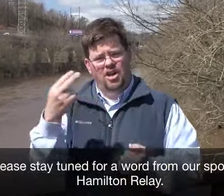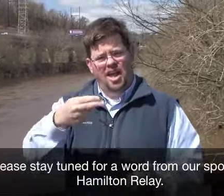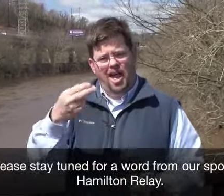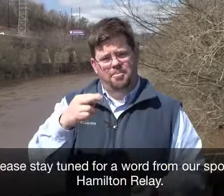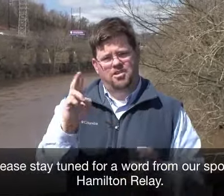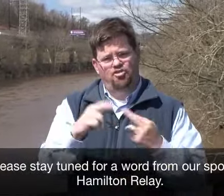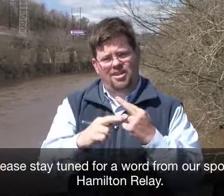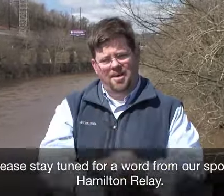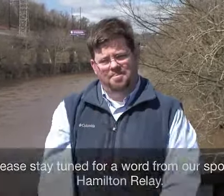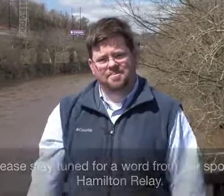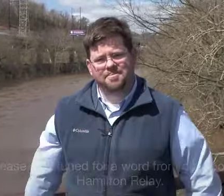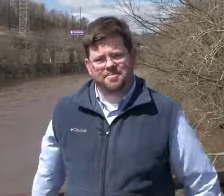Hamilton Relay.